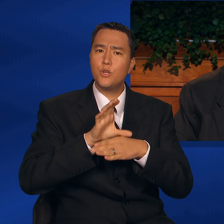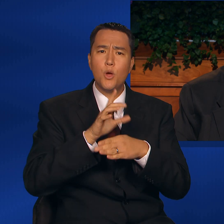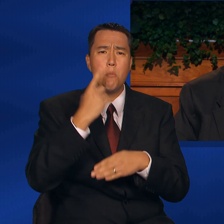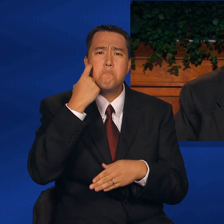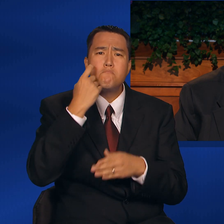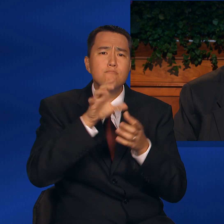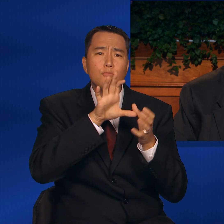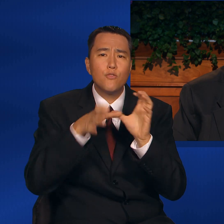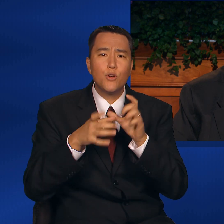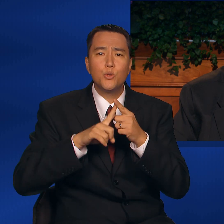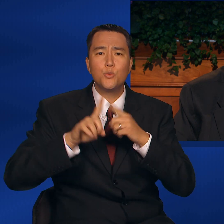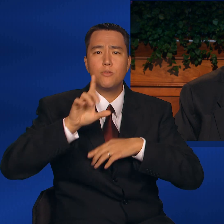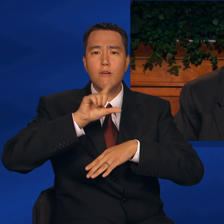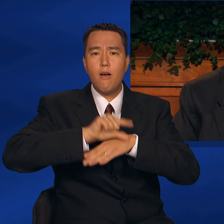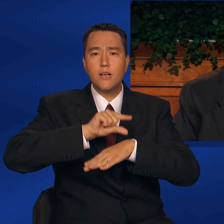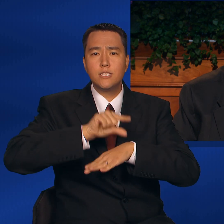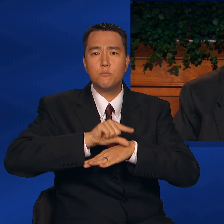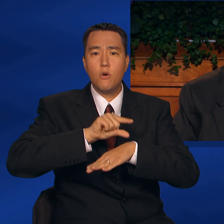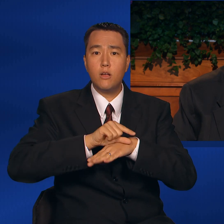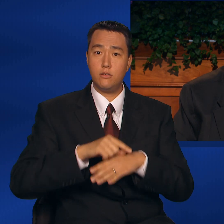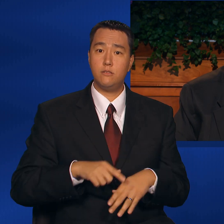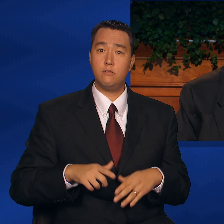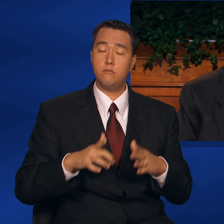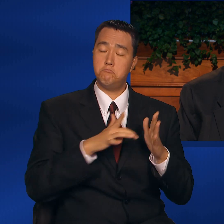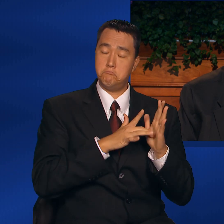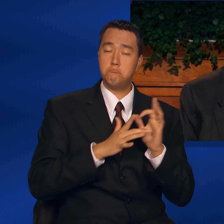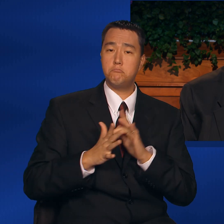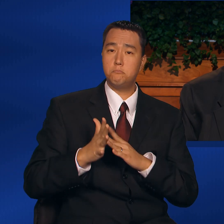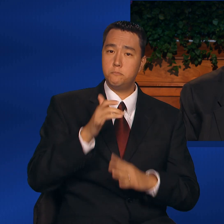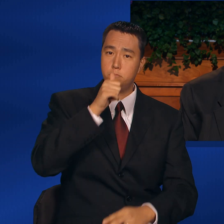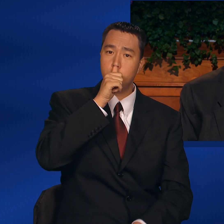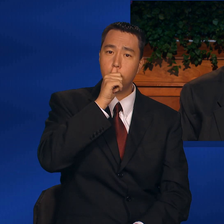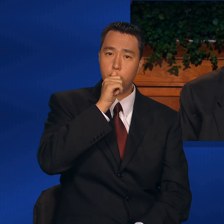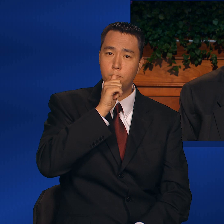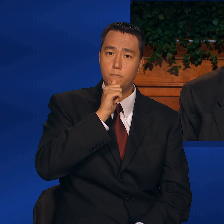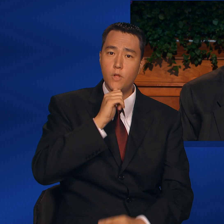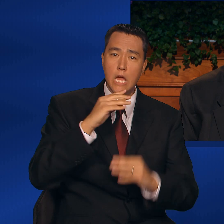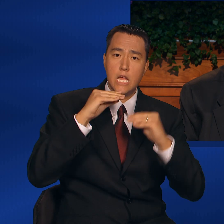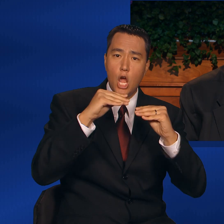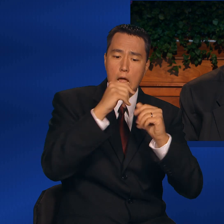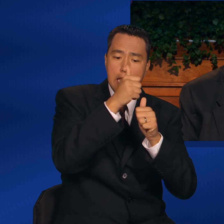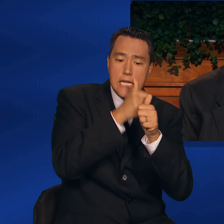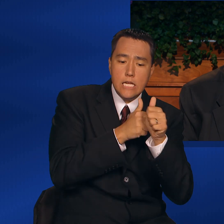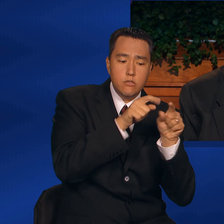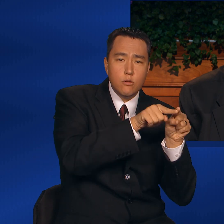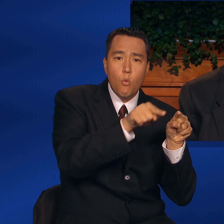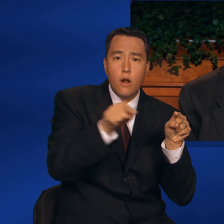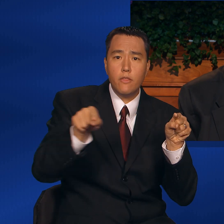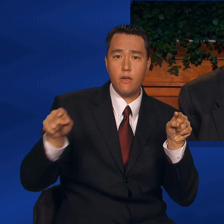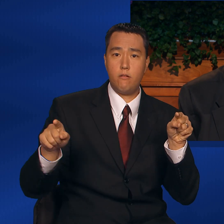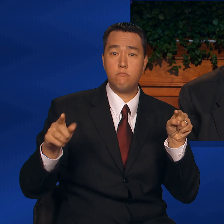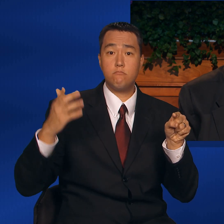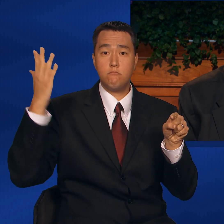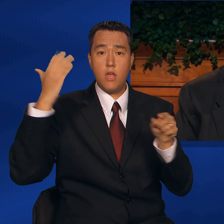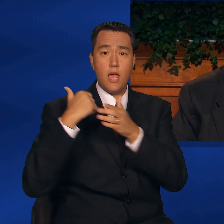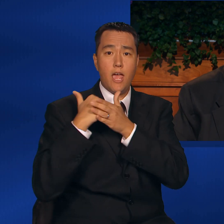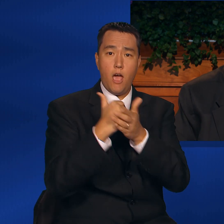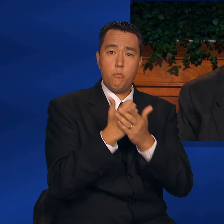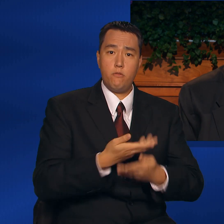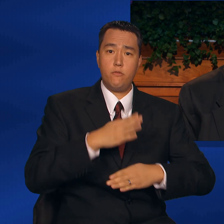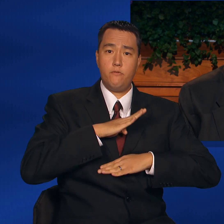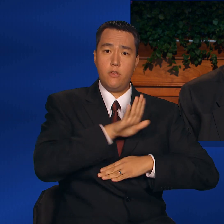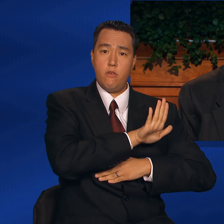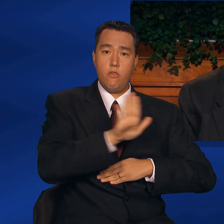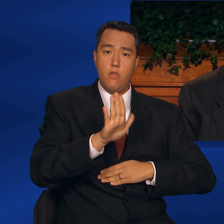converted to His gospel. Jesus patiently taught each one. He helped them fulfill their